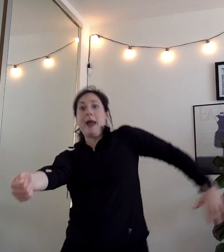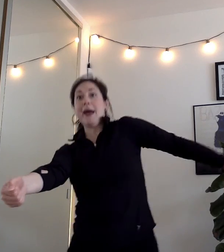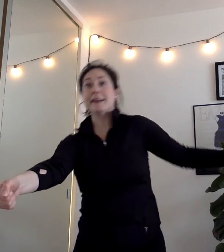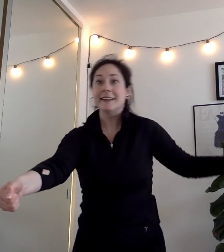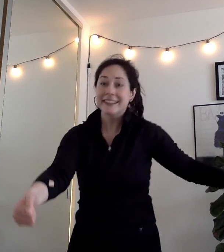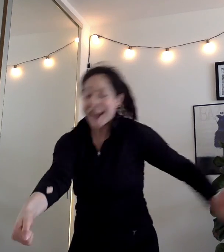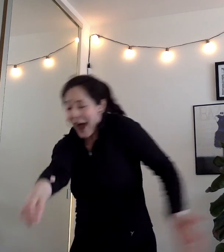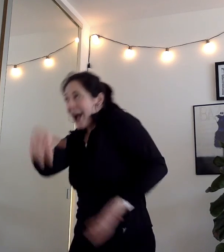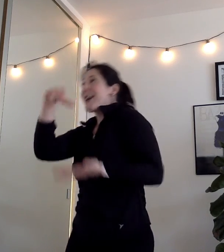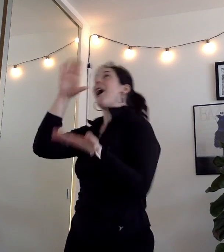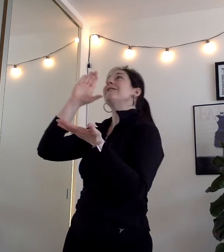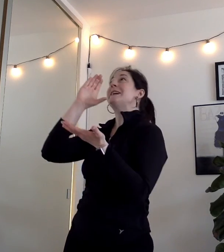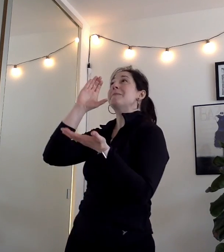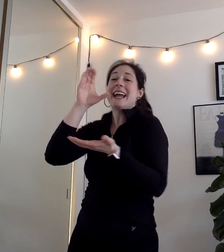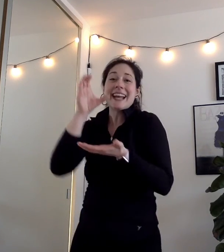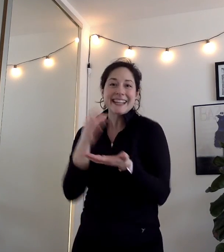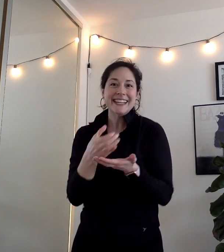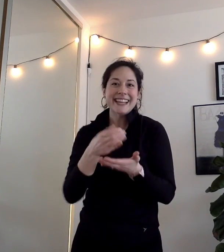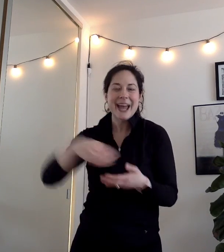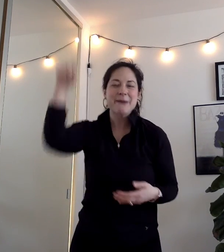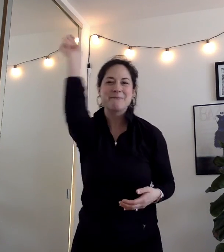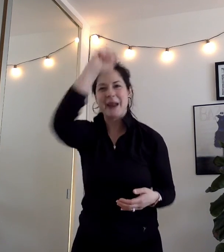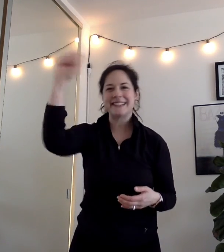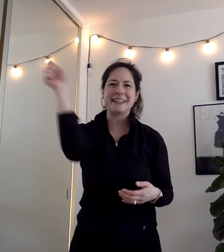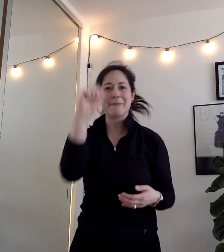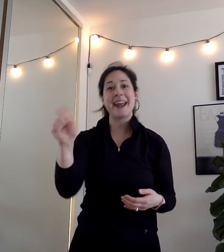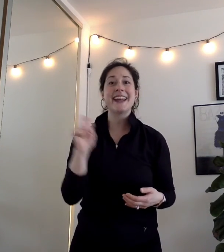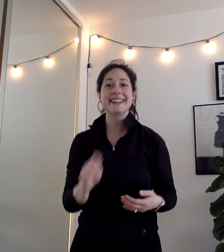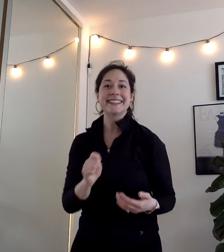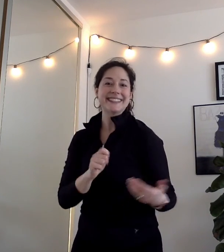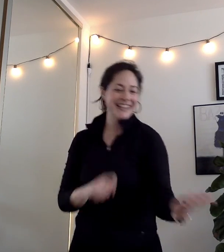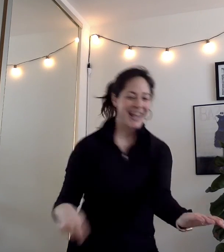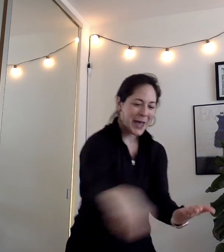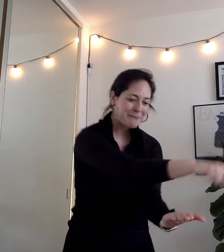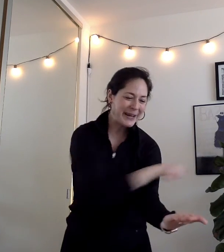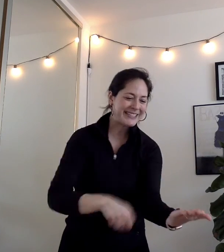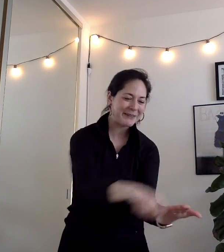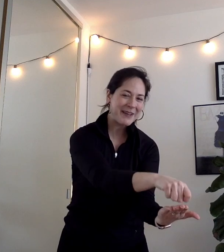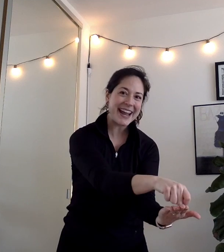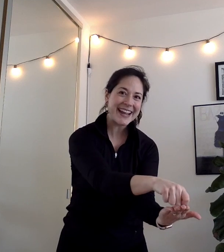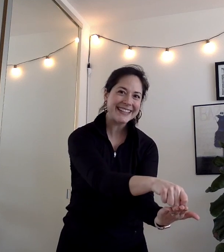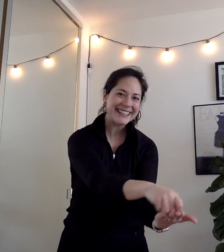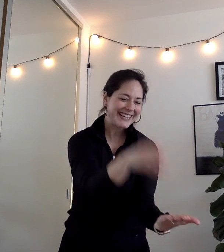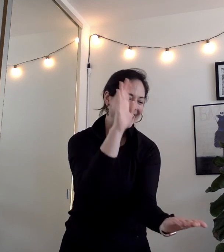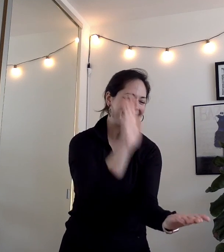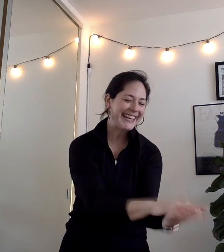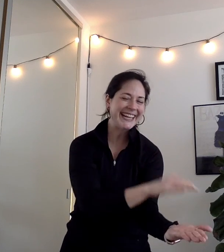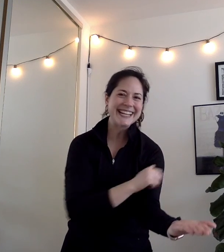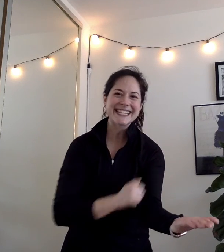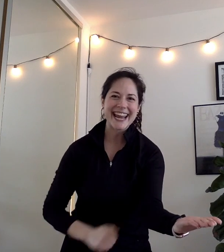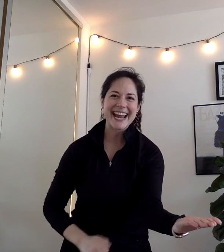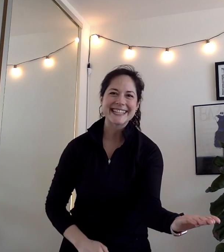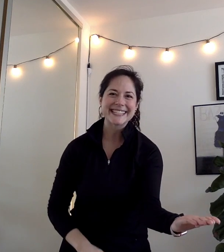coffee man painting man pizza man in his hands